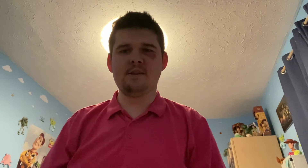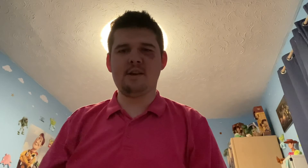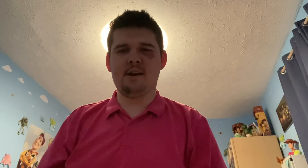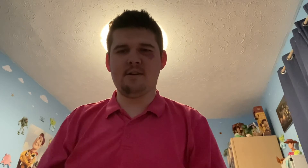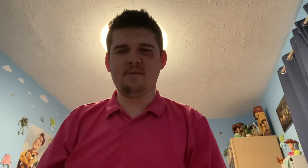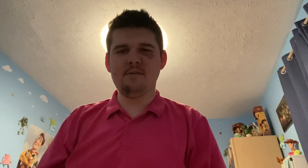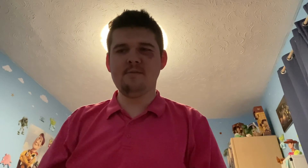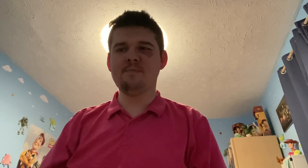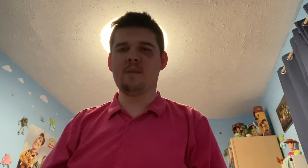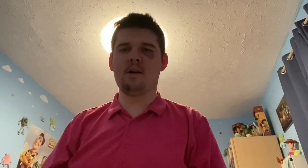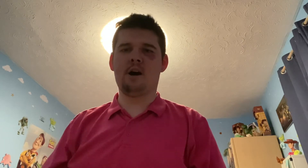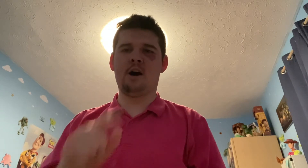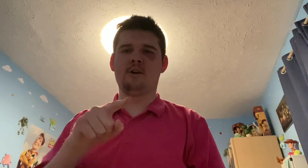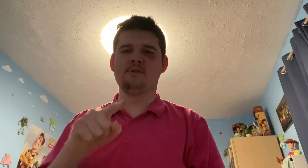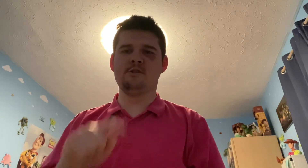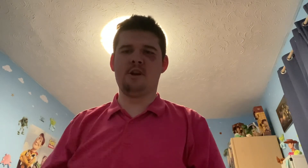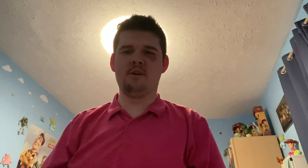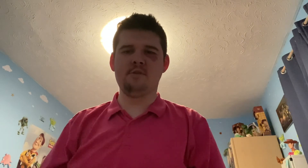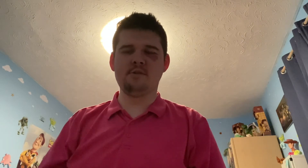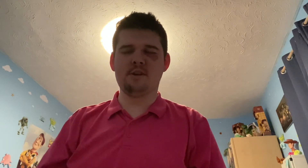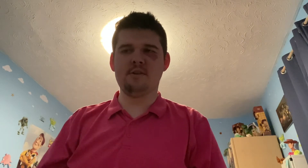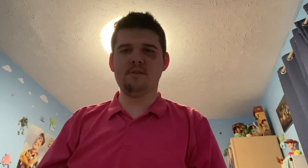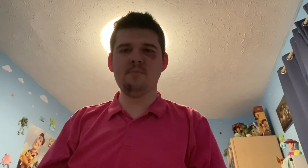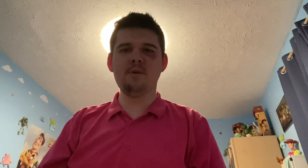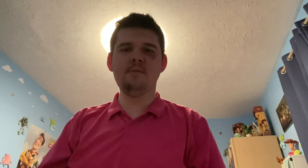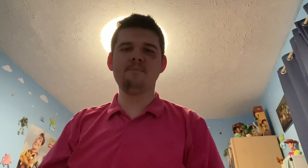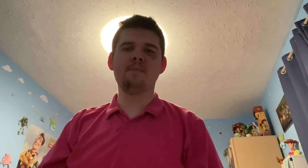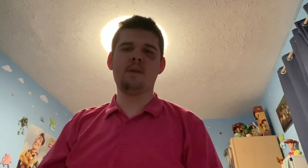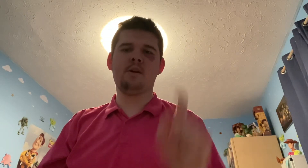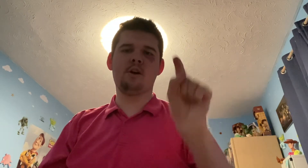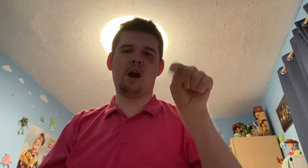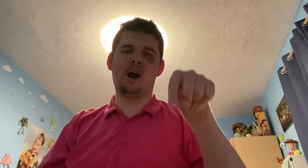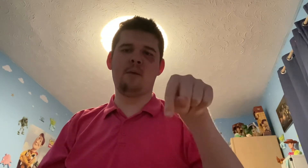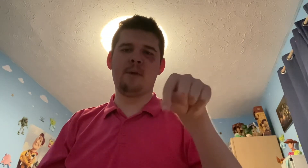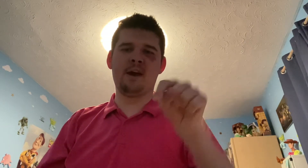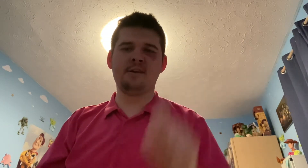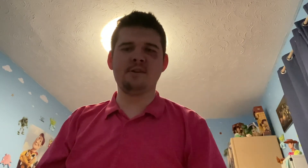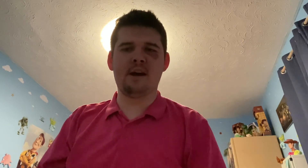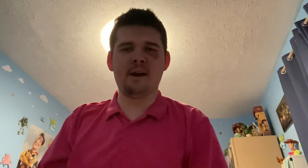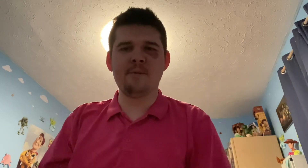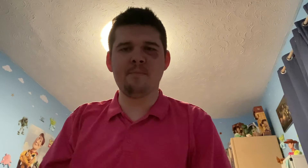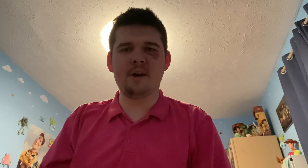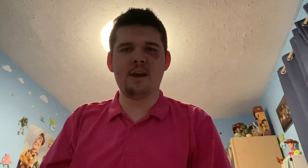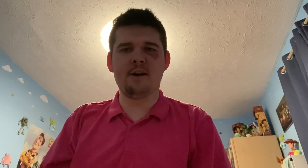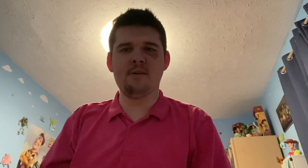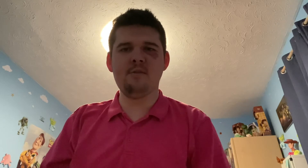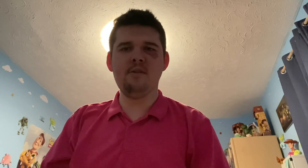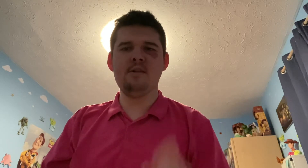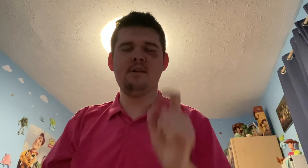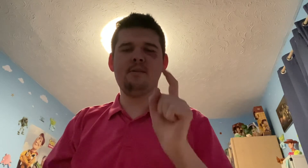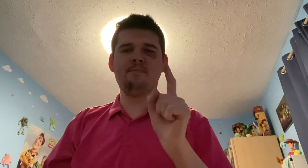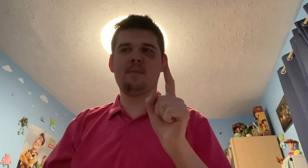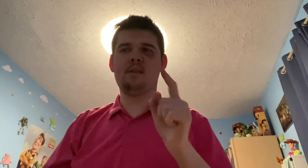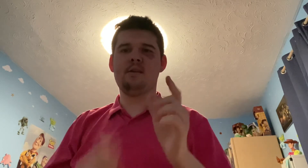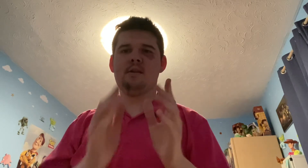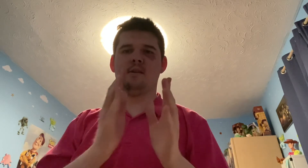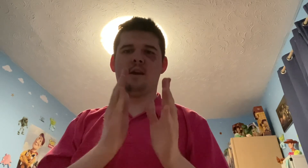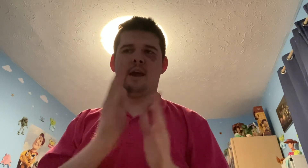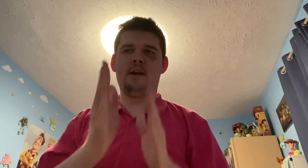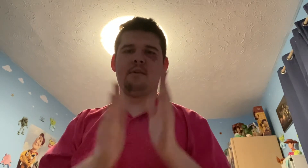on YouTube. Comment down below if